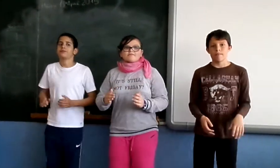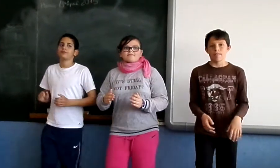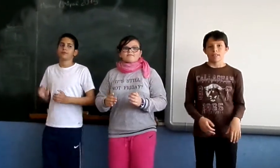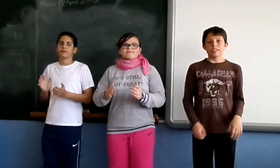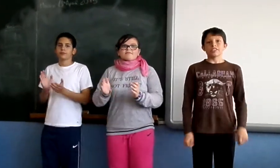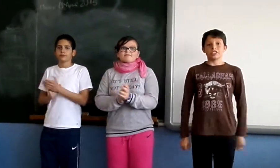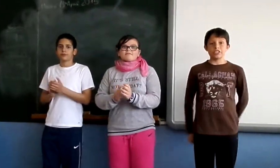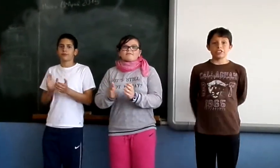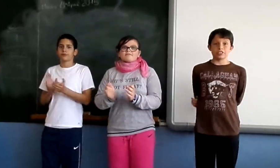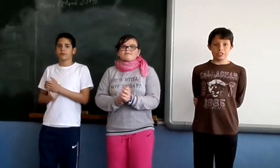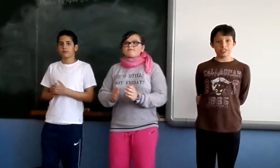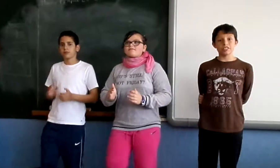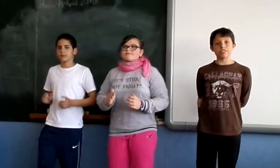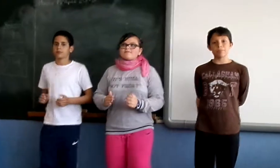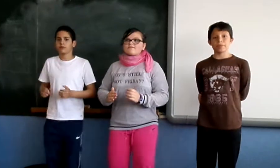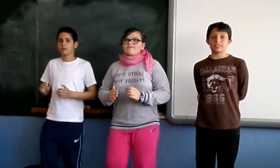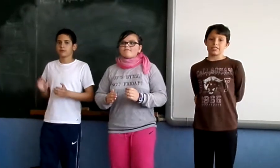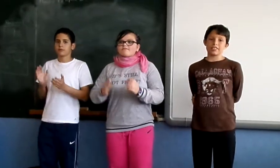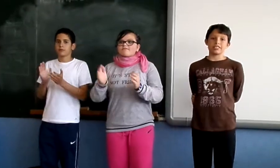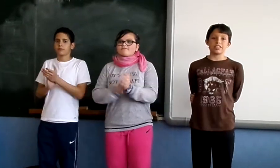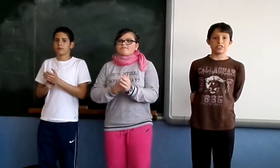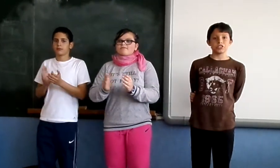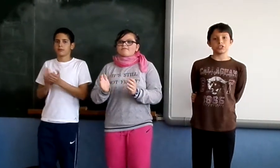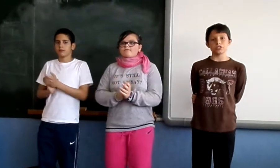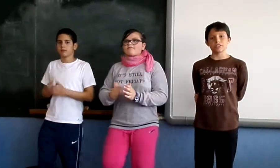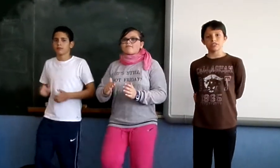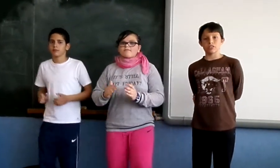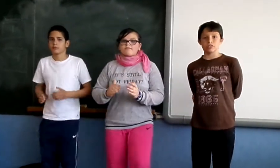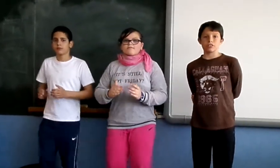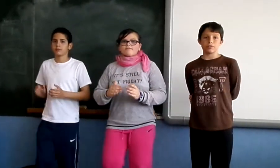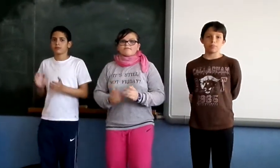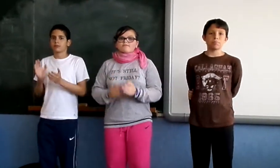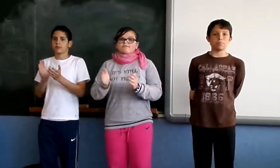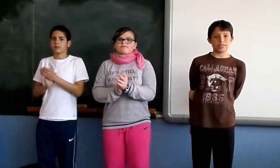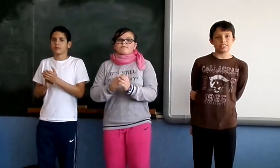This is the presentation of pizza.